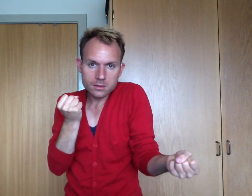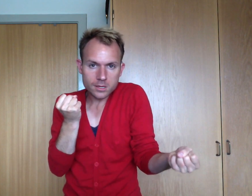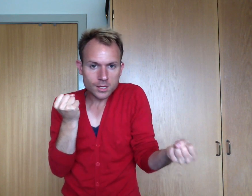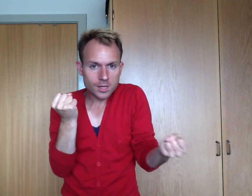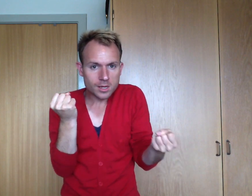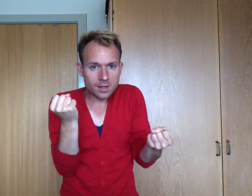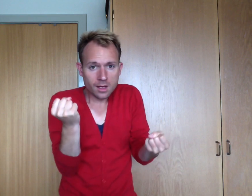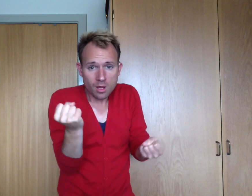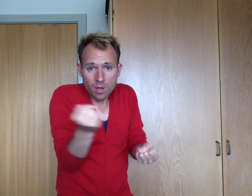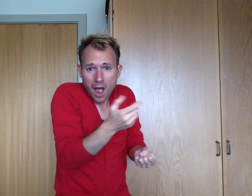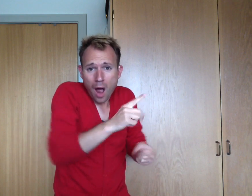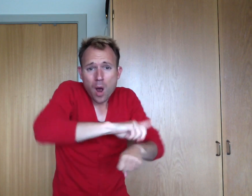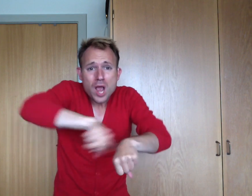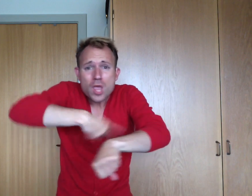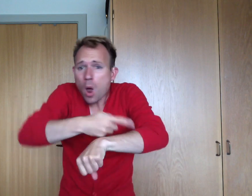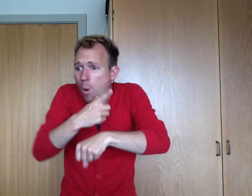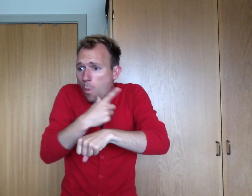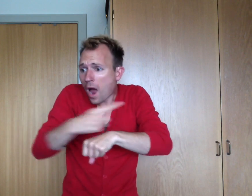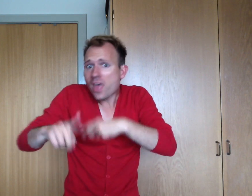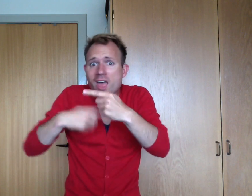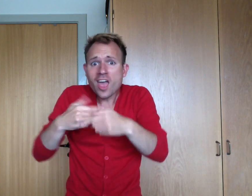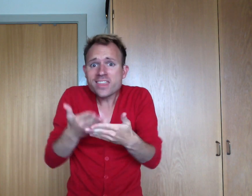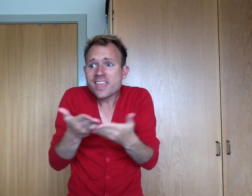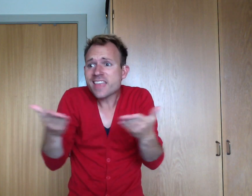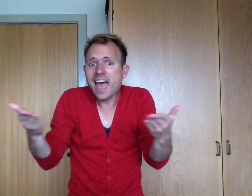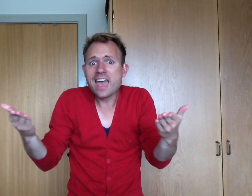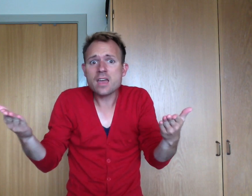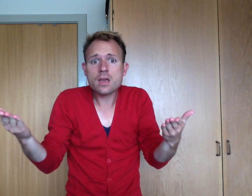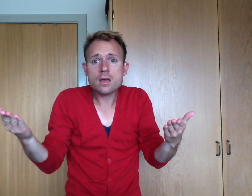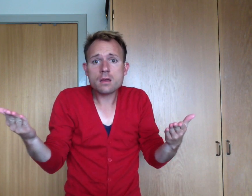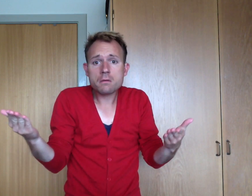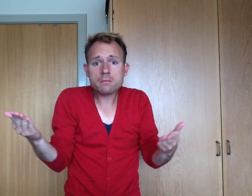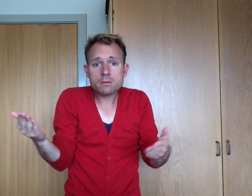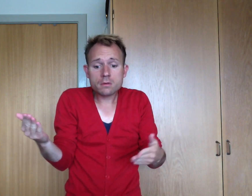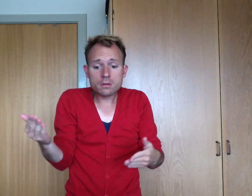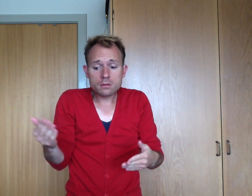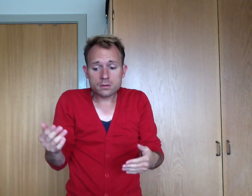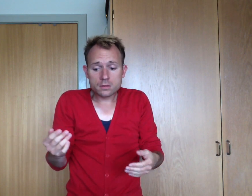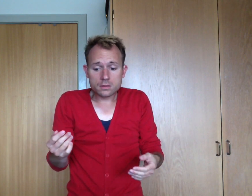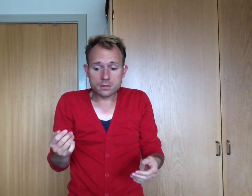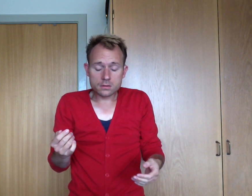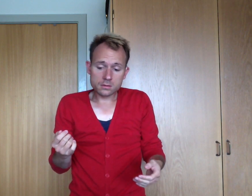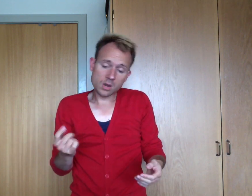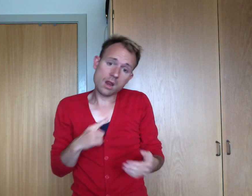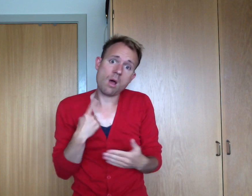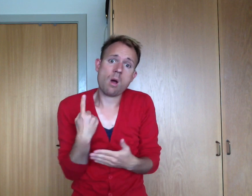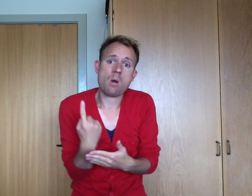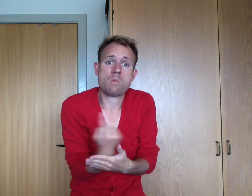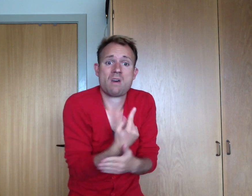There were hours That just went on for days When Lord at last